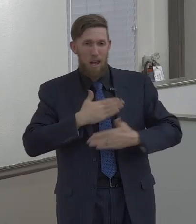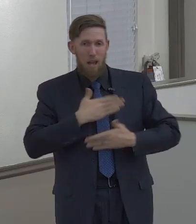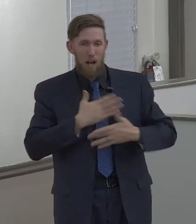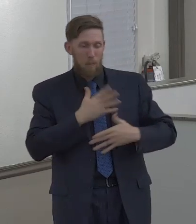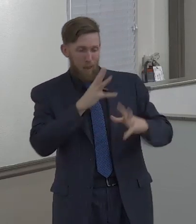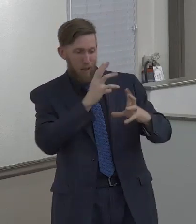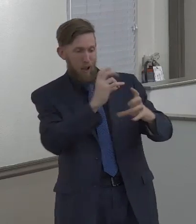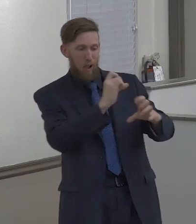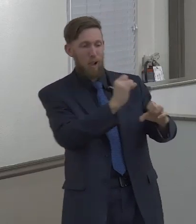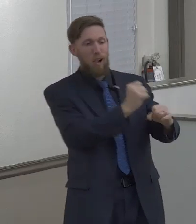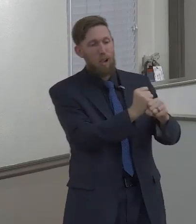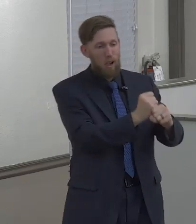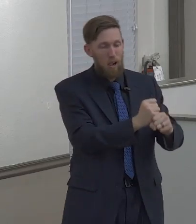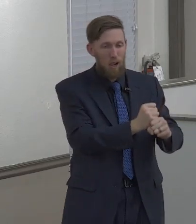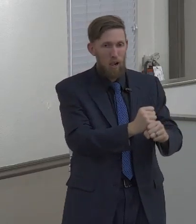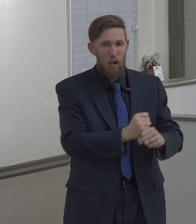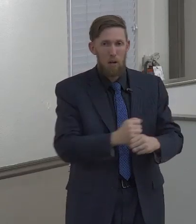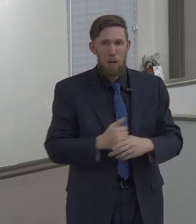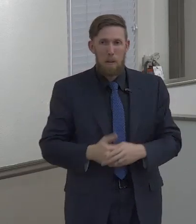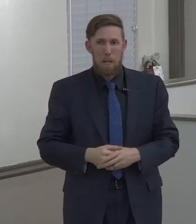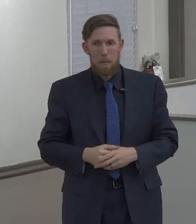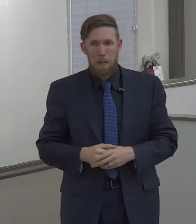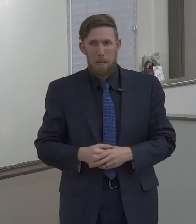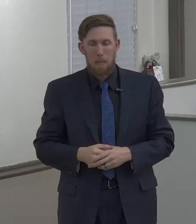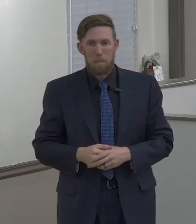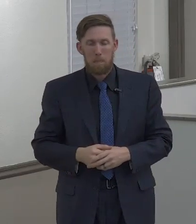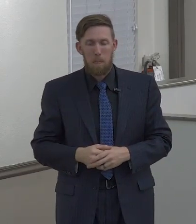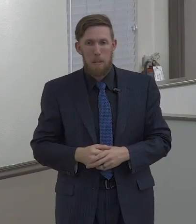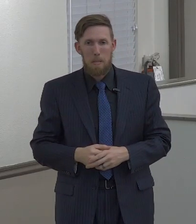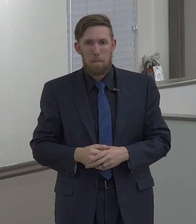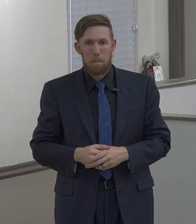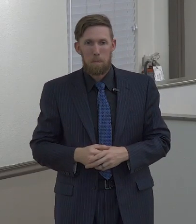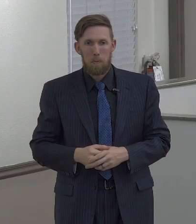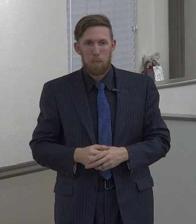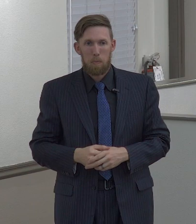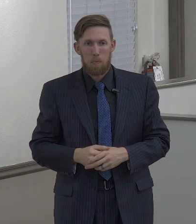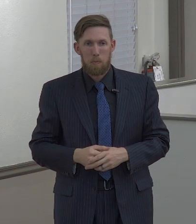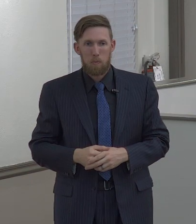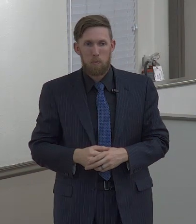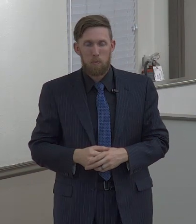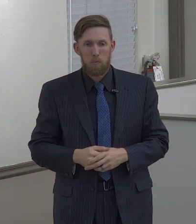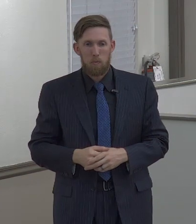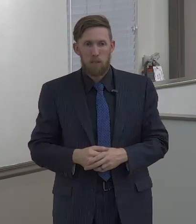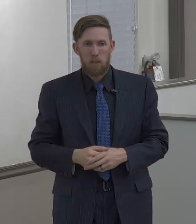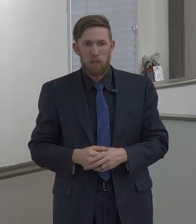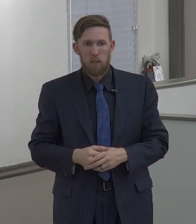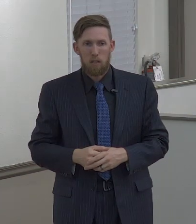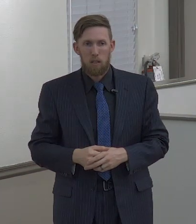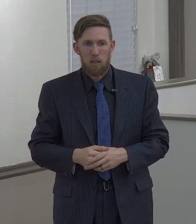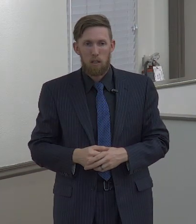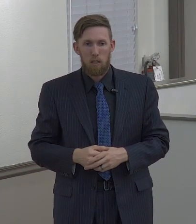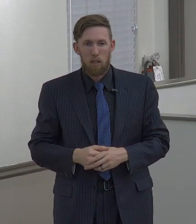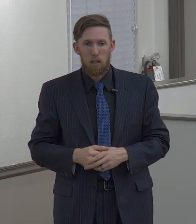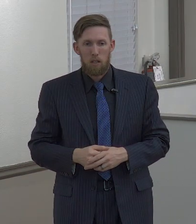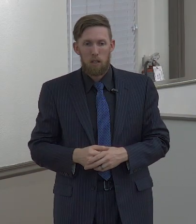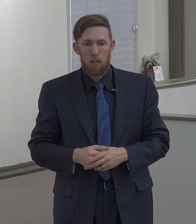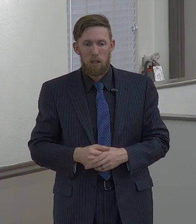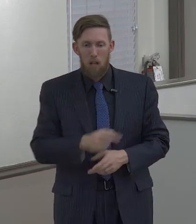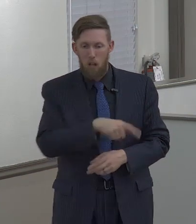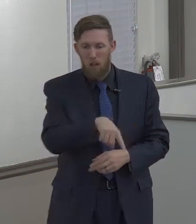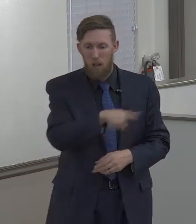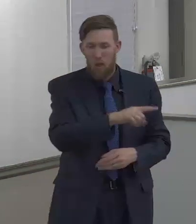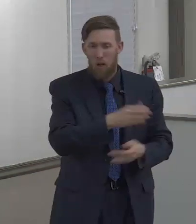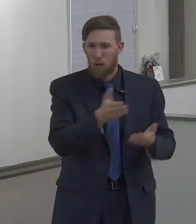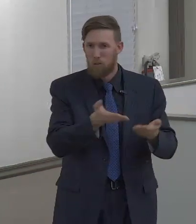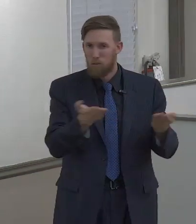joyful. The things that the world would constantly put in front of you to say, this is your happiness. This is what it is